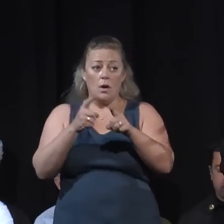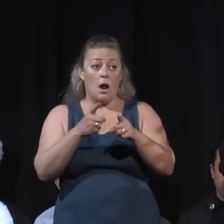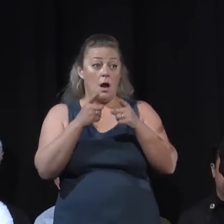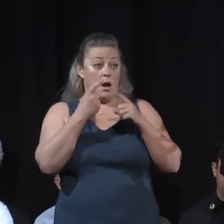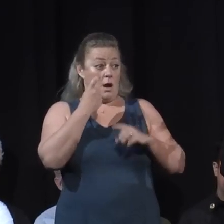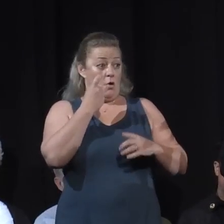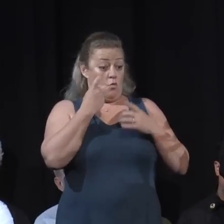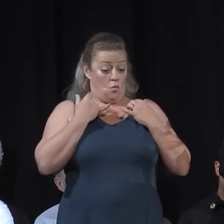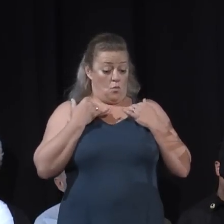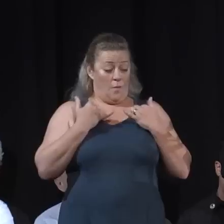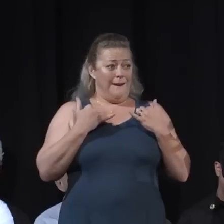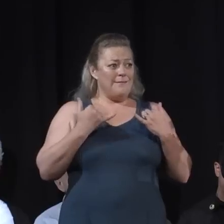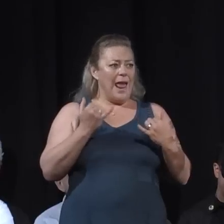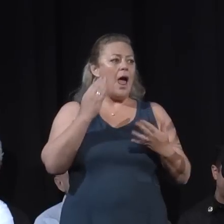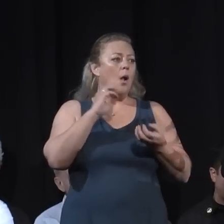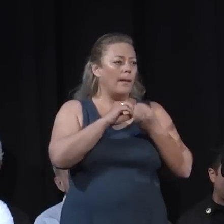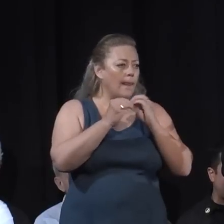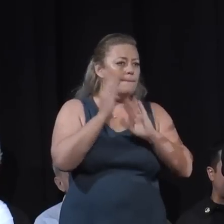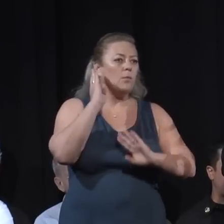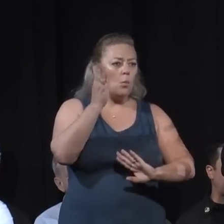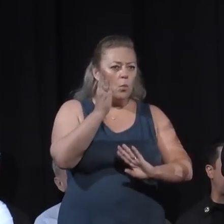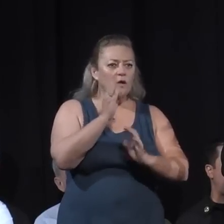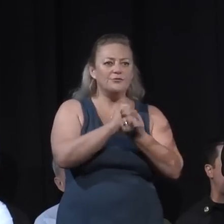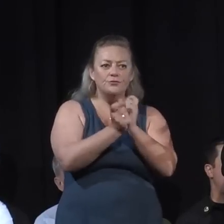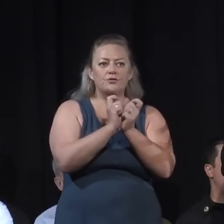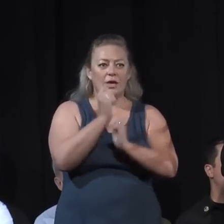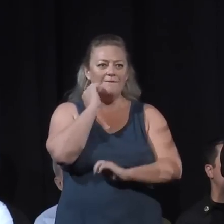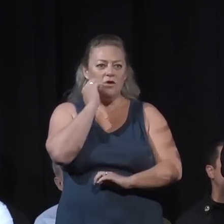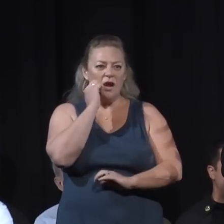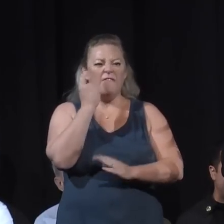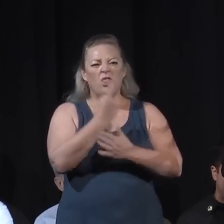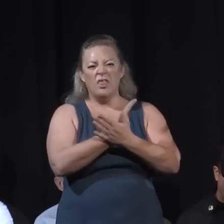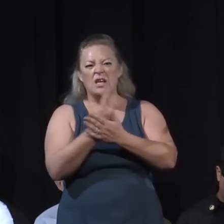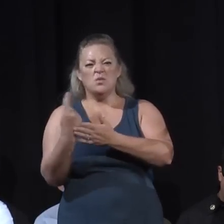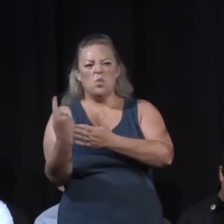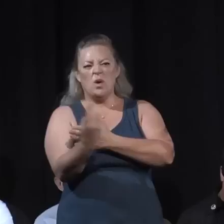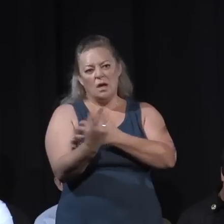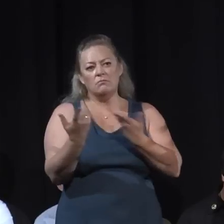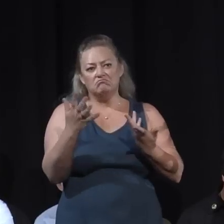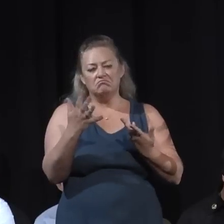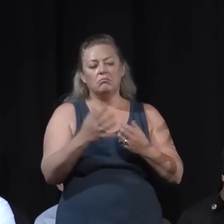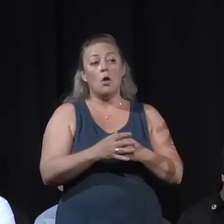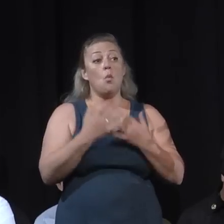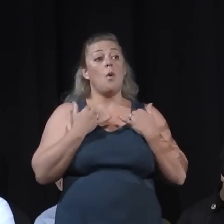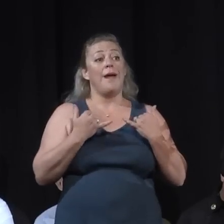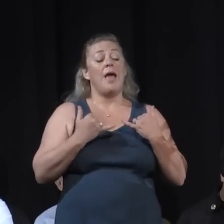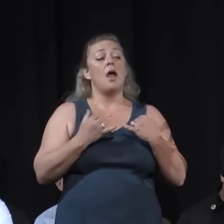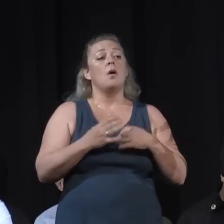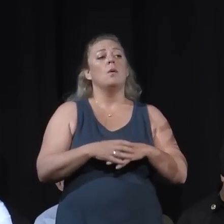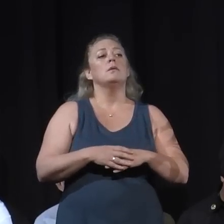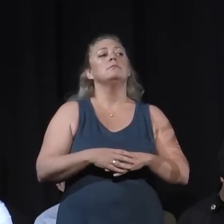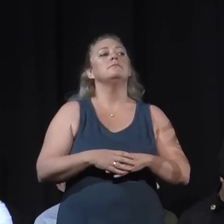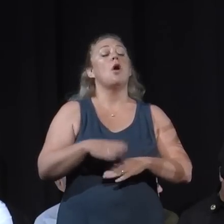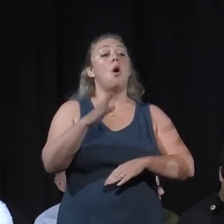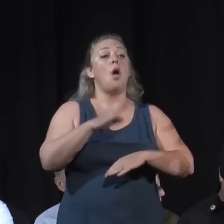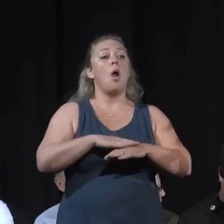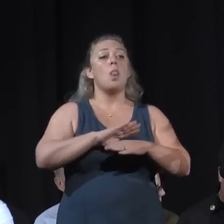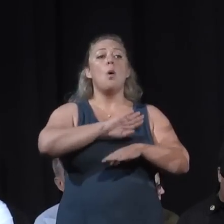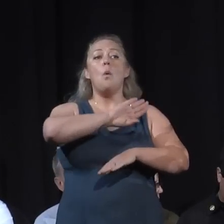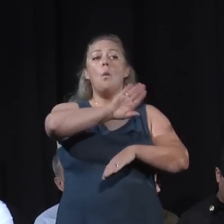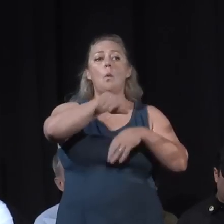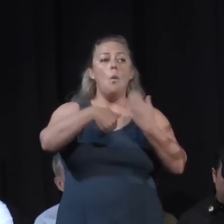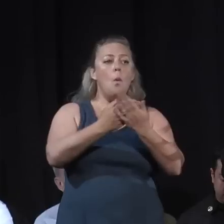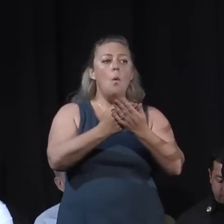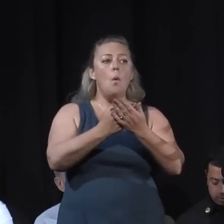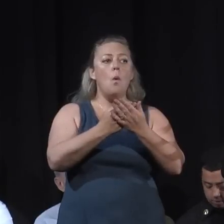and these numbers will change daily for the next week or so, but currently our tally is on the entire incident, a